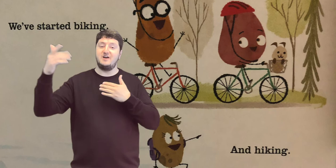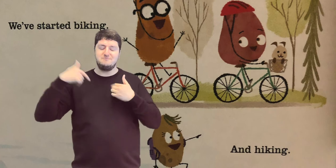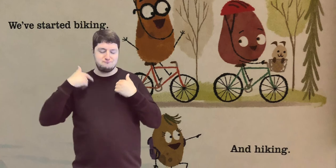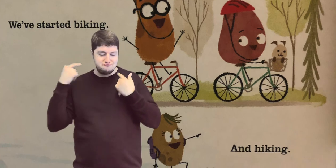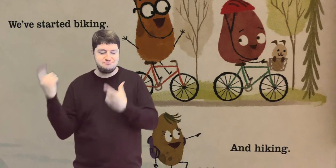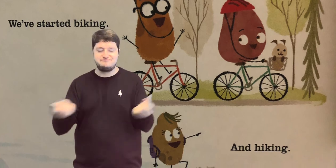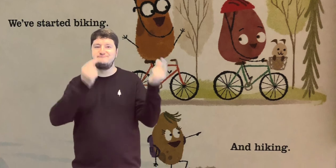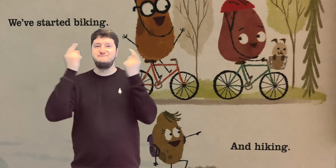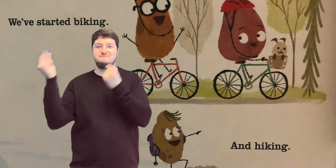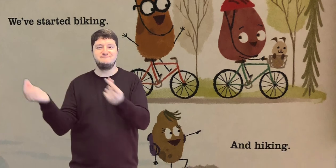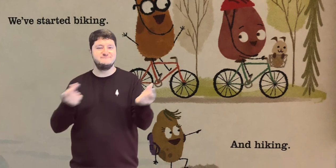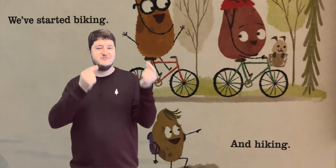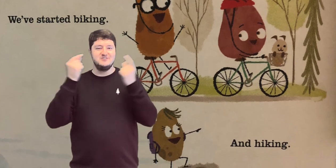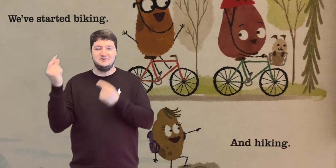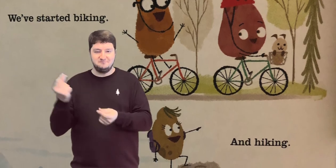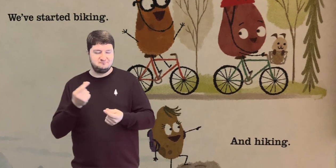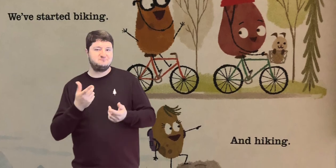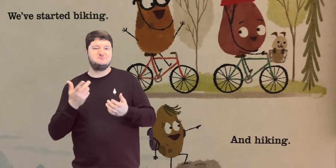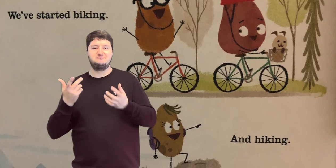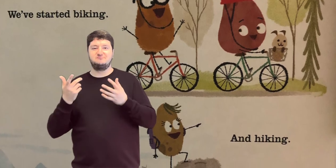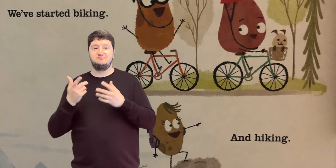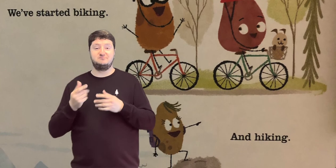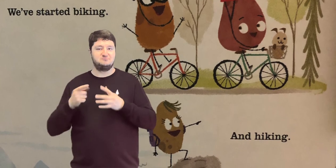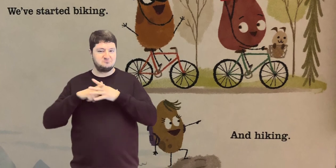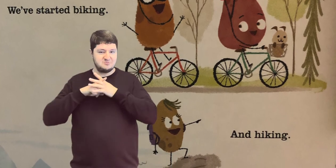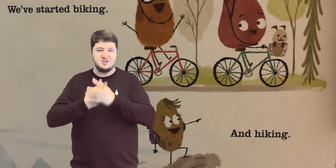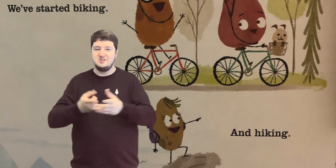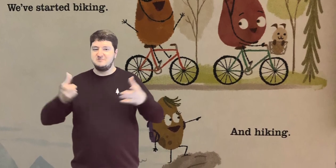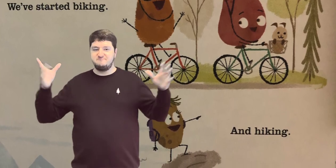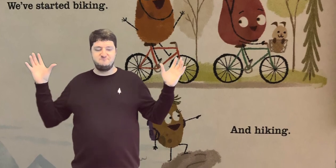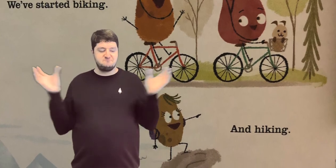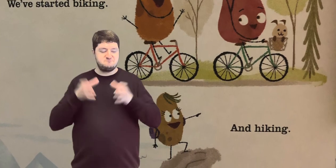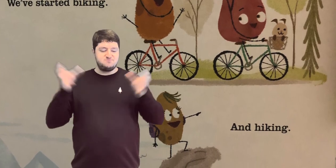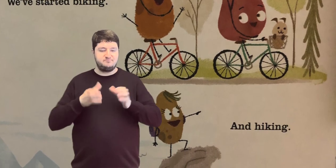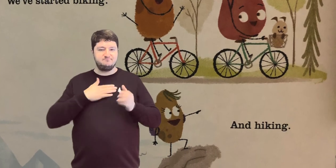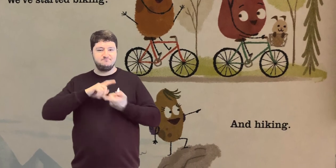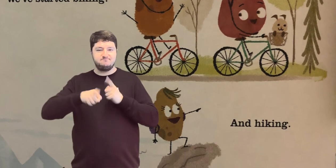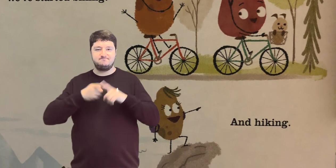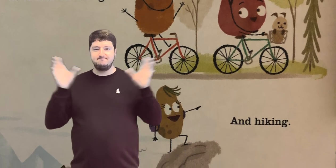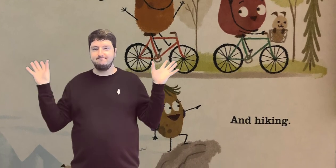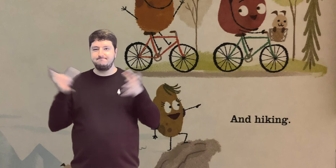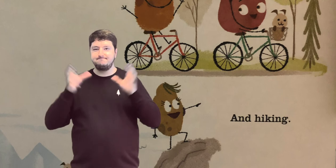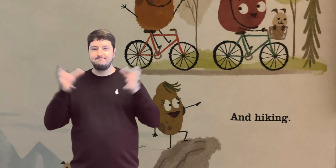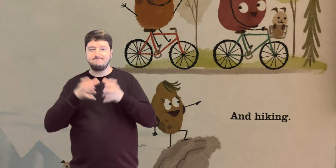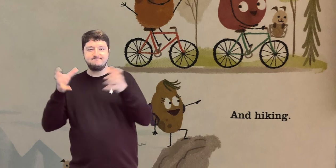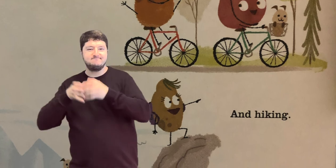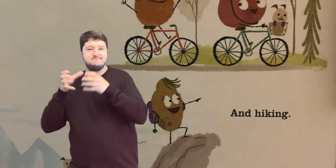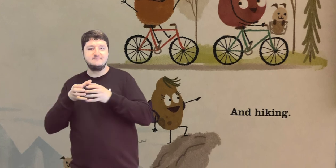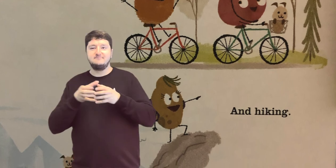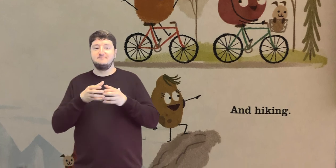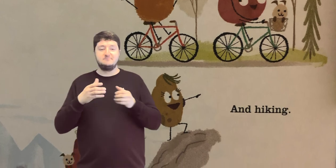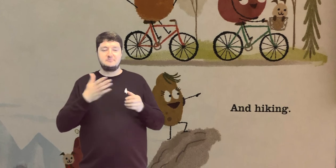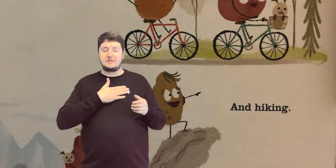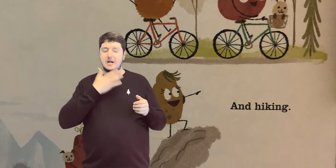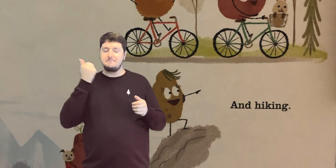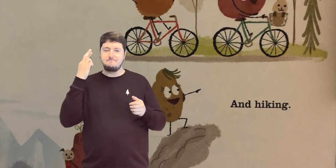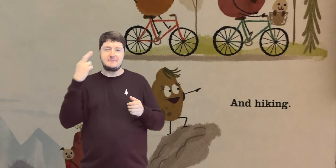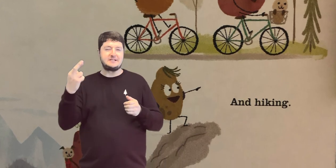And so that's what I've done I've started hanging out with my friends My best spuddies outside